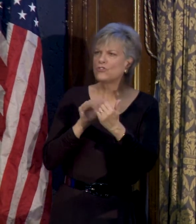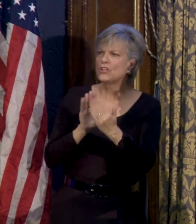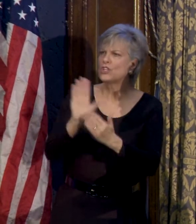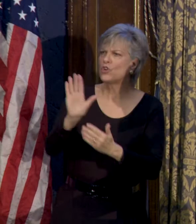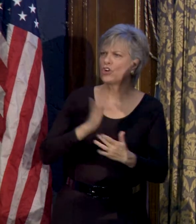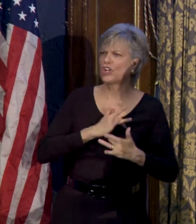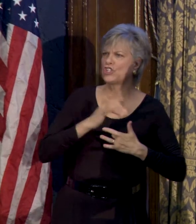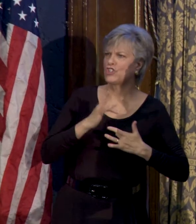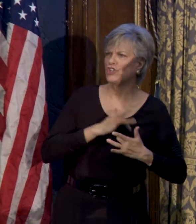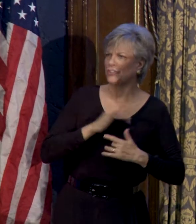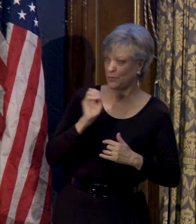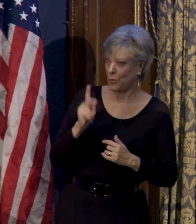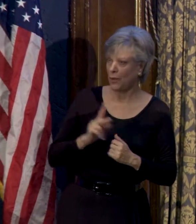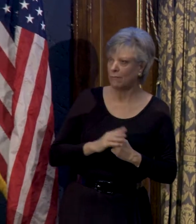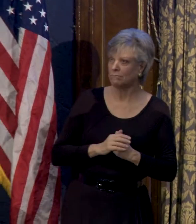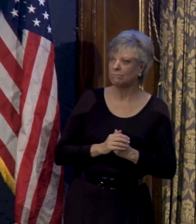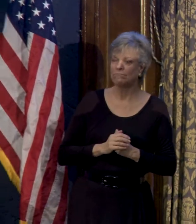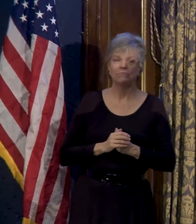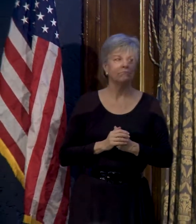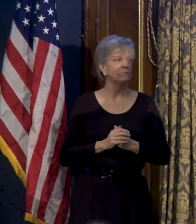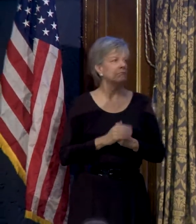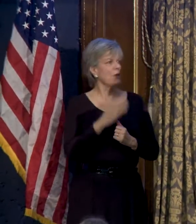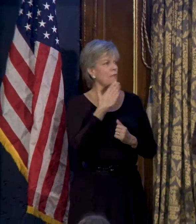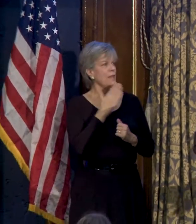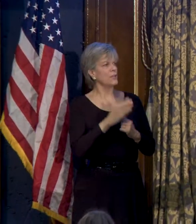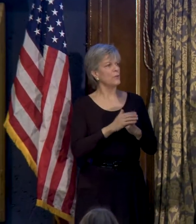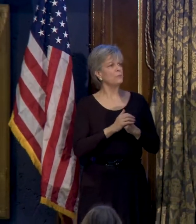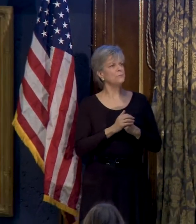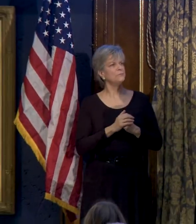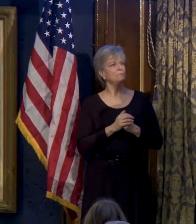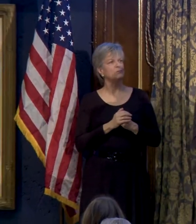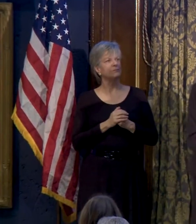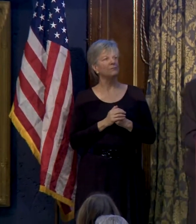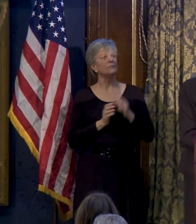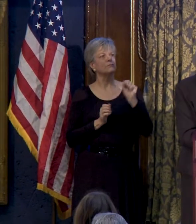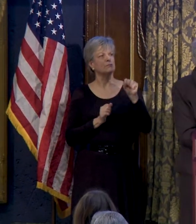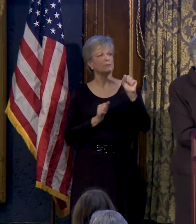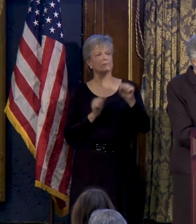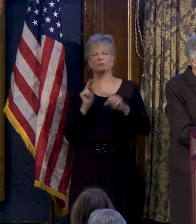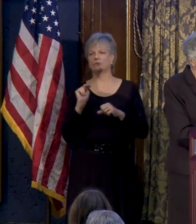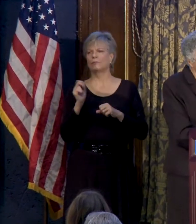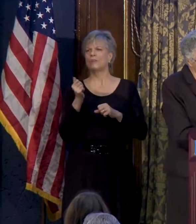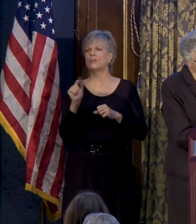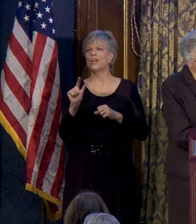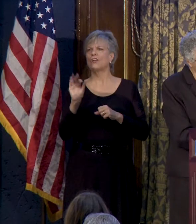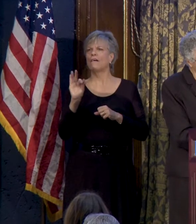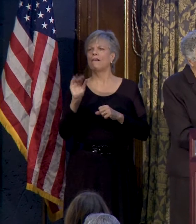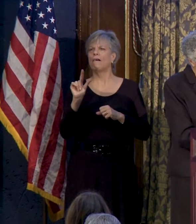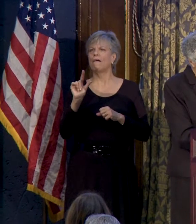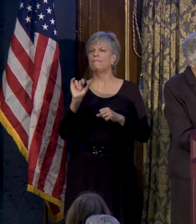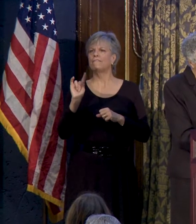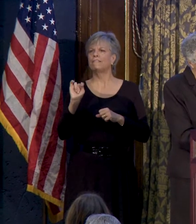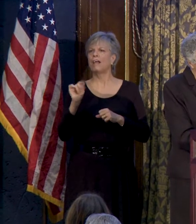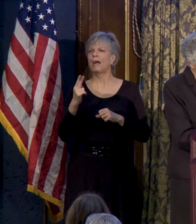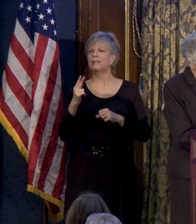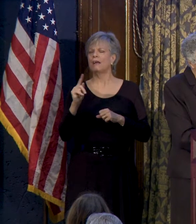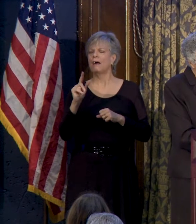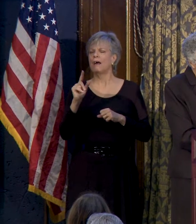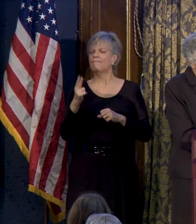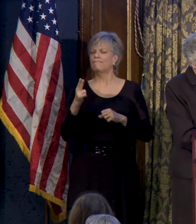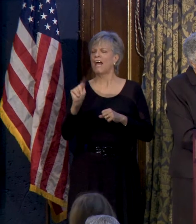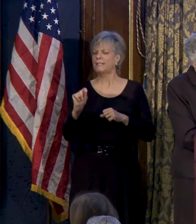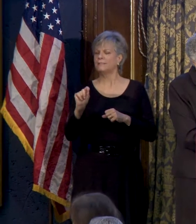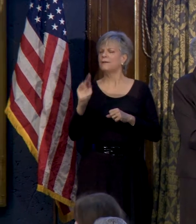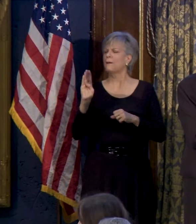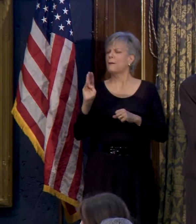concerns that you raised. Okay, thank you. Yes, that was Angel Flight Marketing Service. Okay,